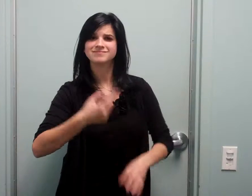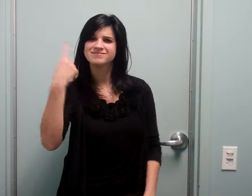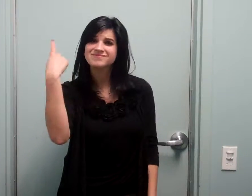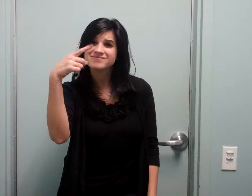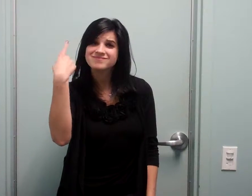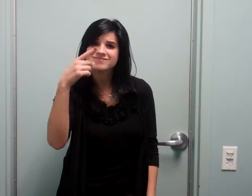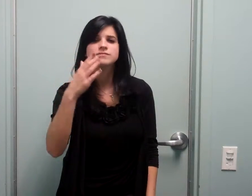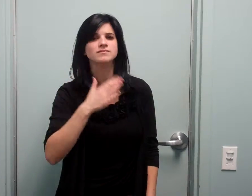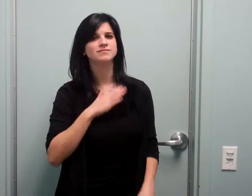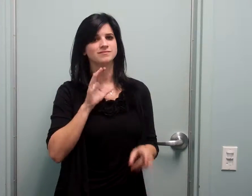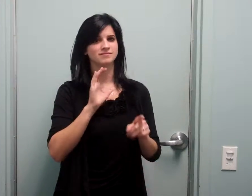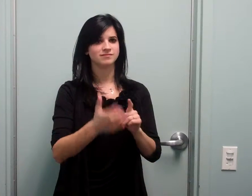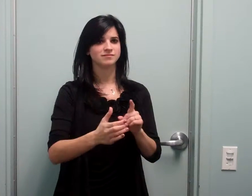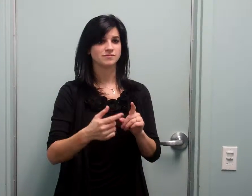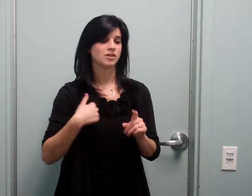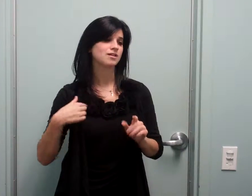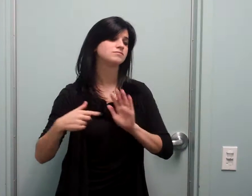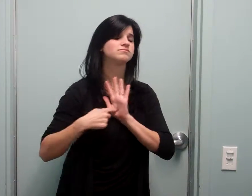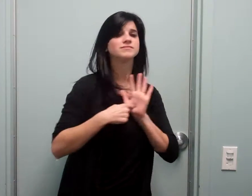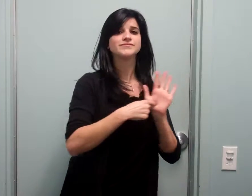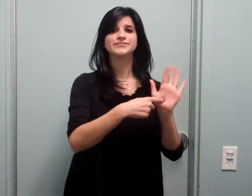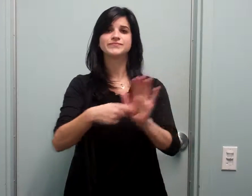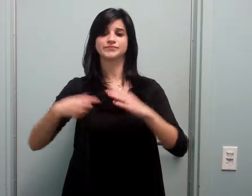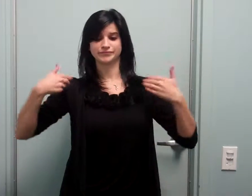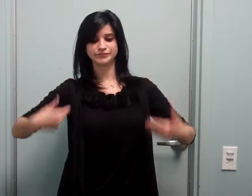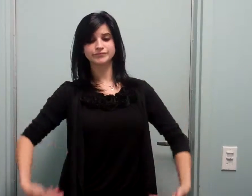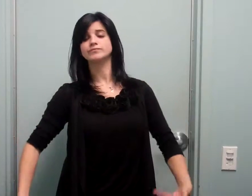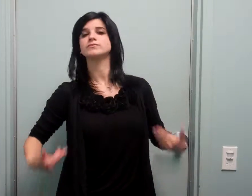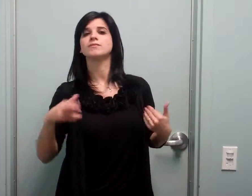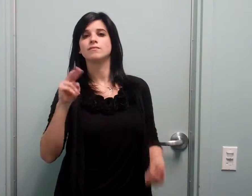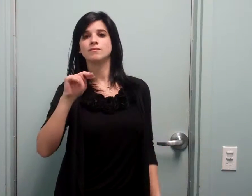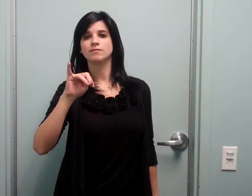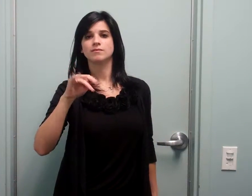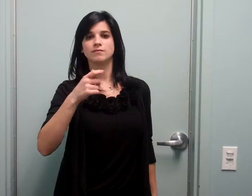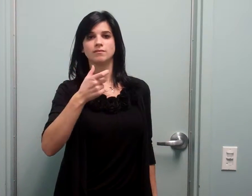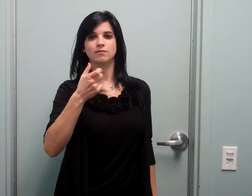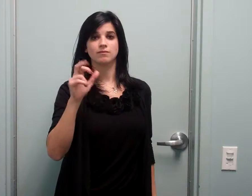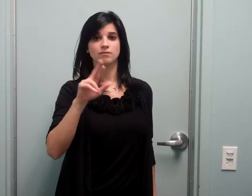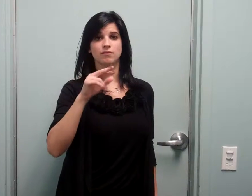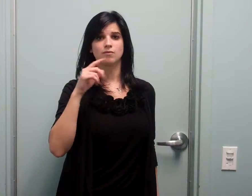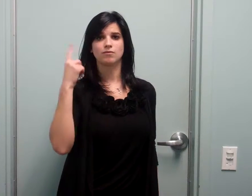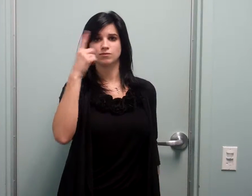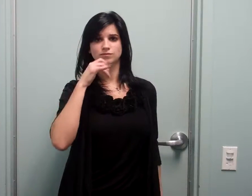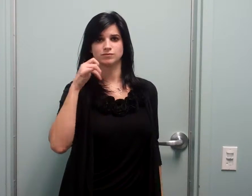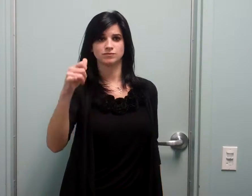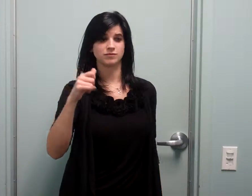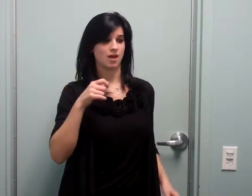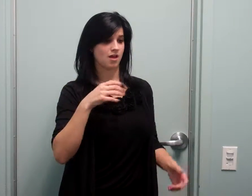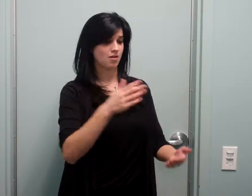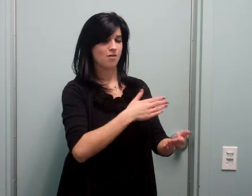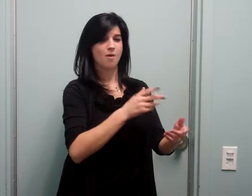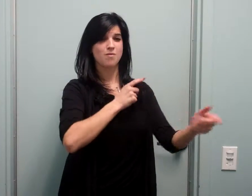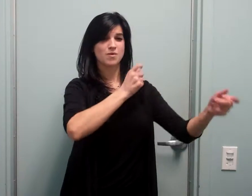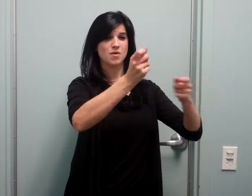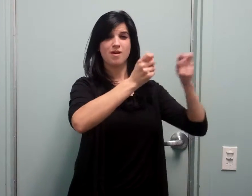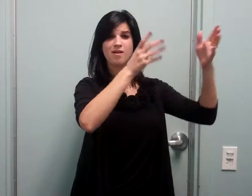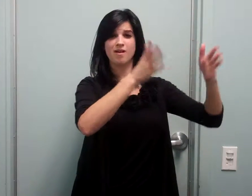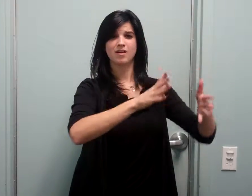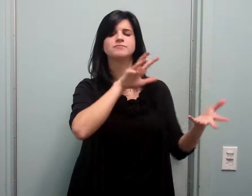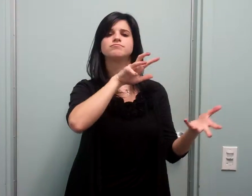look like when it, when the roaster, show em how to move in a room full of vultures, industry shady, need to be takin' over,